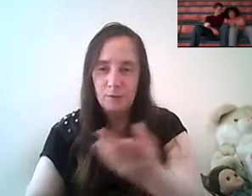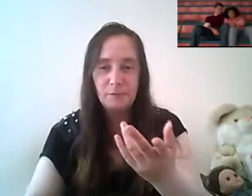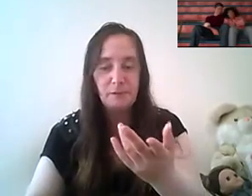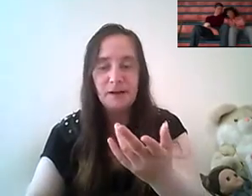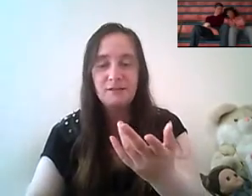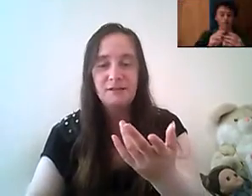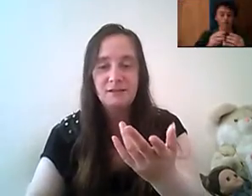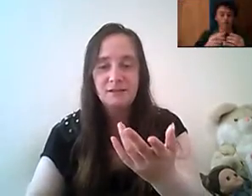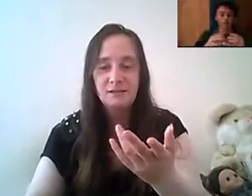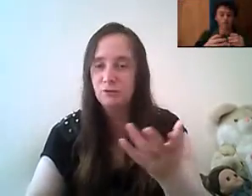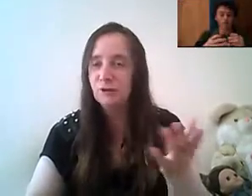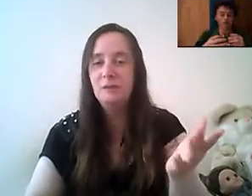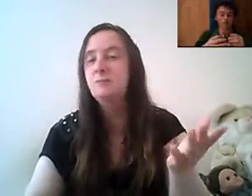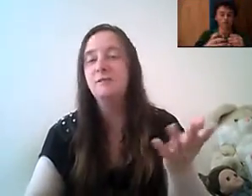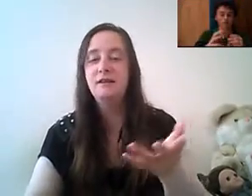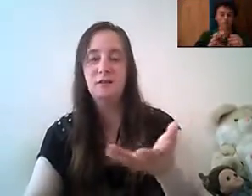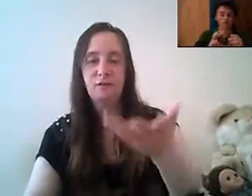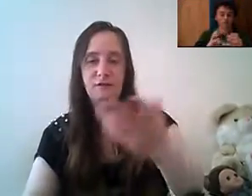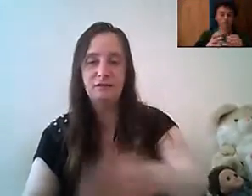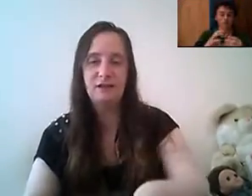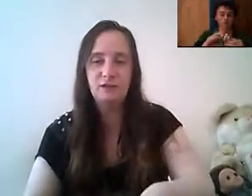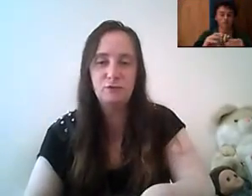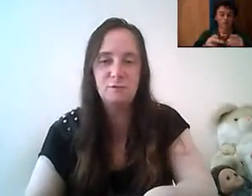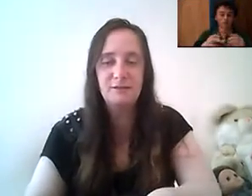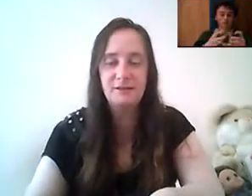where brad it's not him it's not or near stan it's not him it's not either